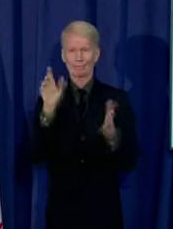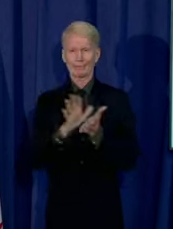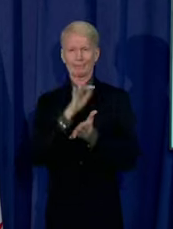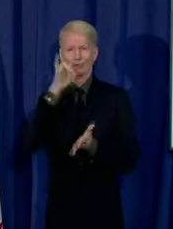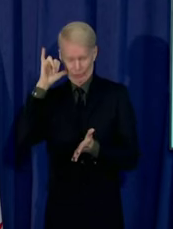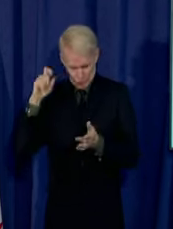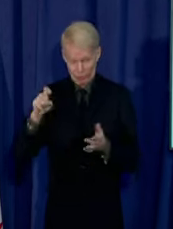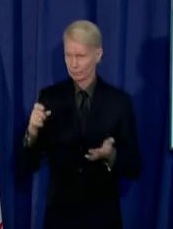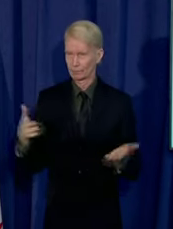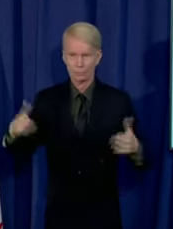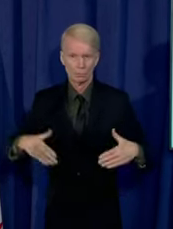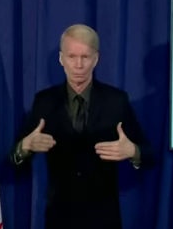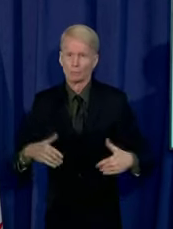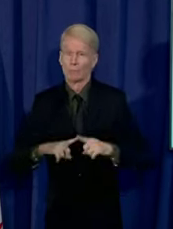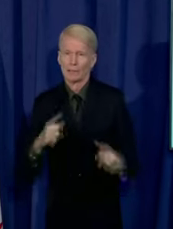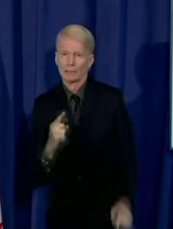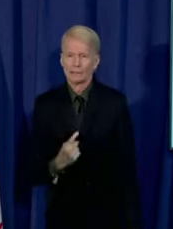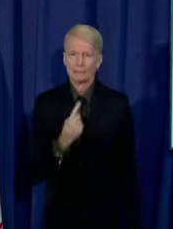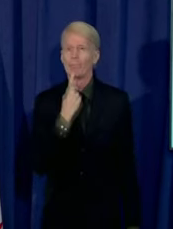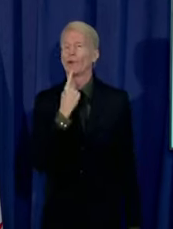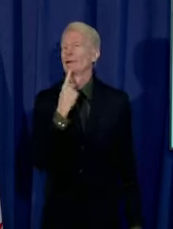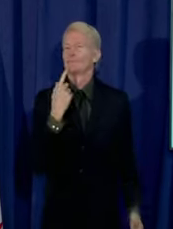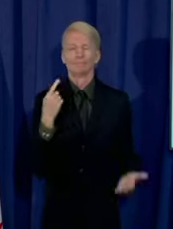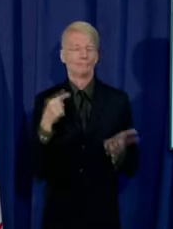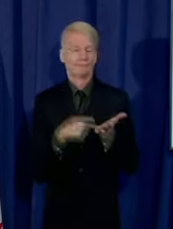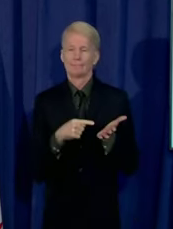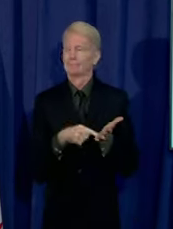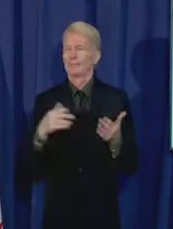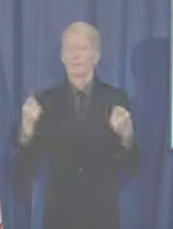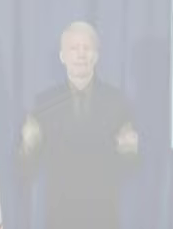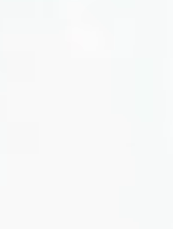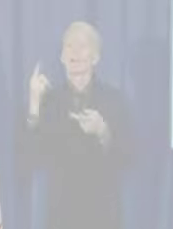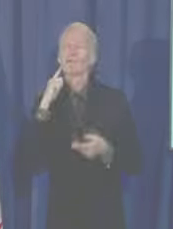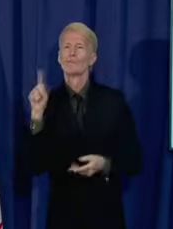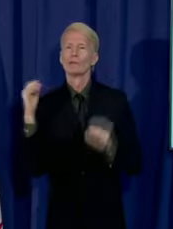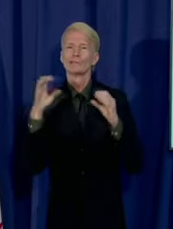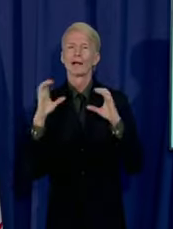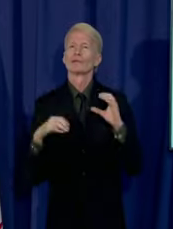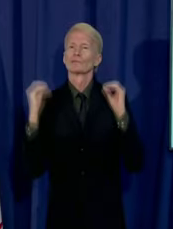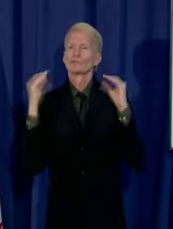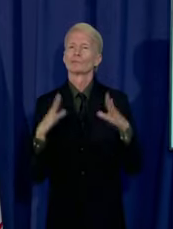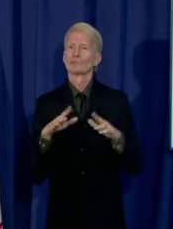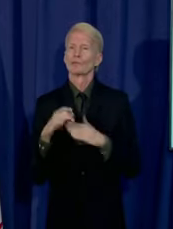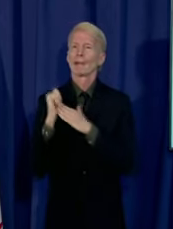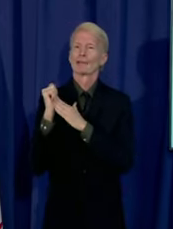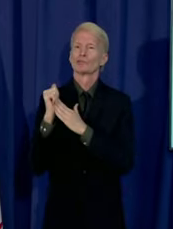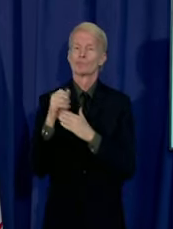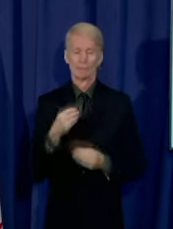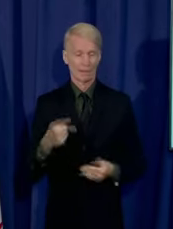We are deeply disappointed to announce that we still have not reached a deal. We are still waiting.